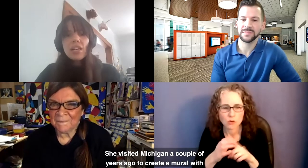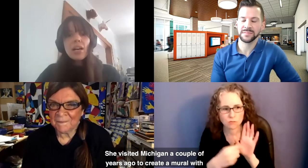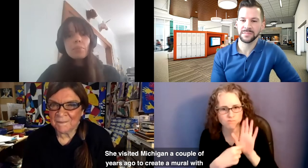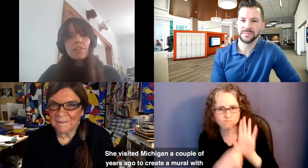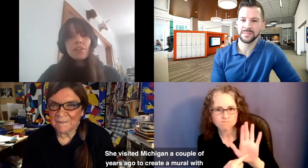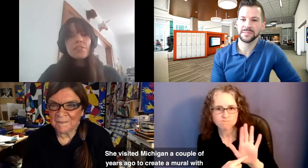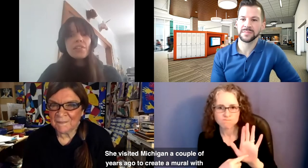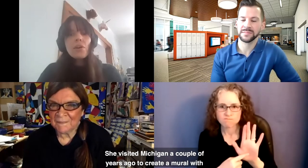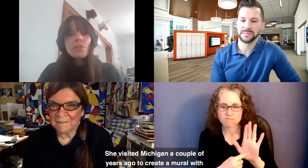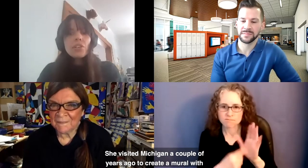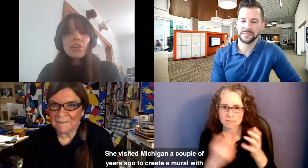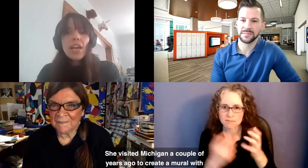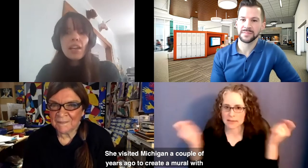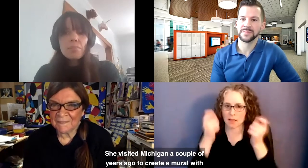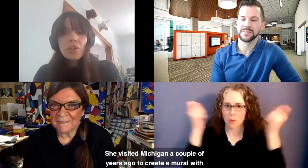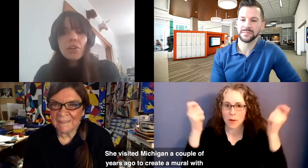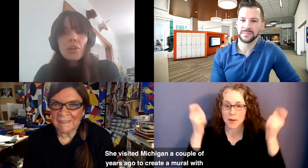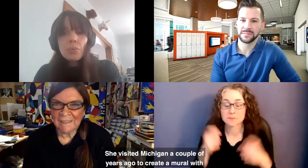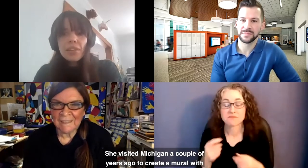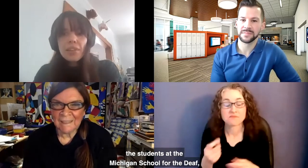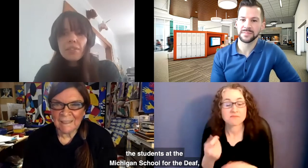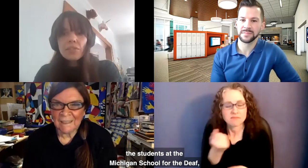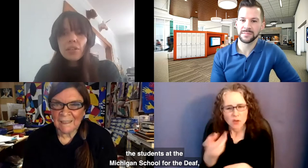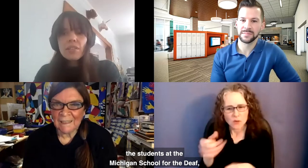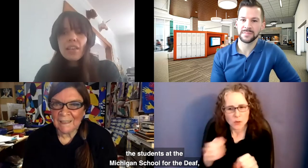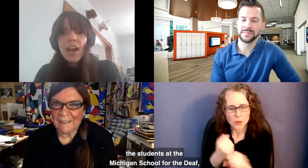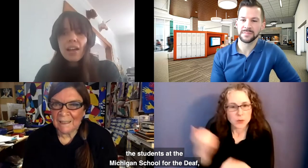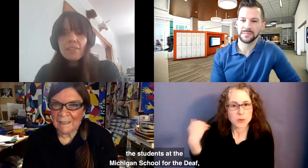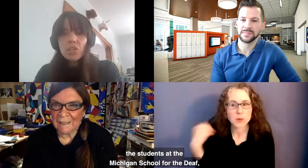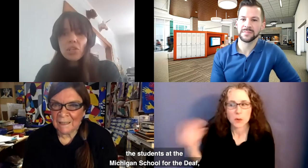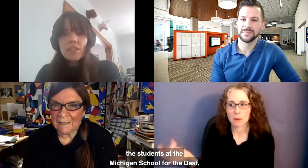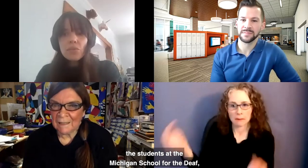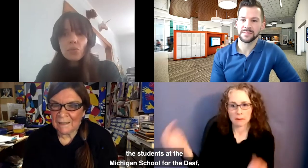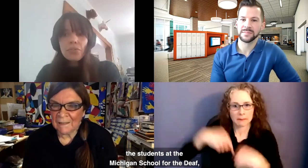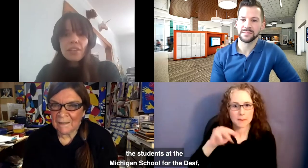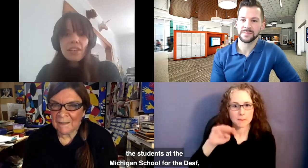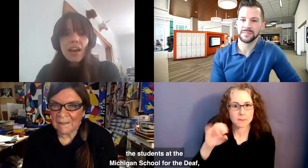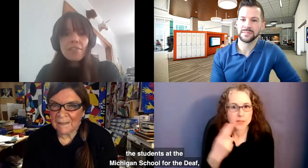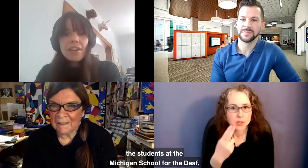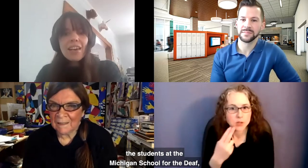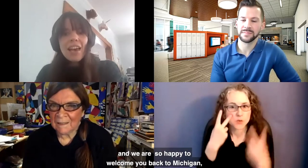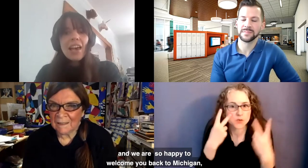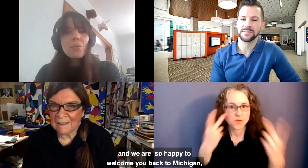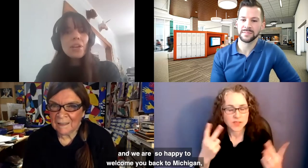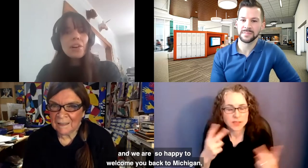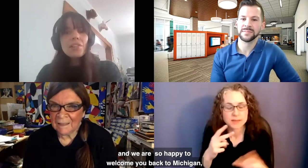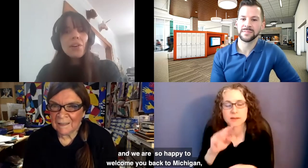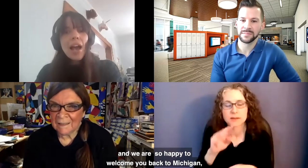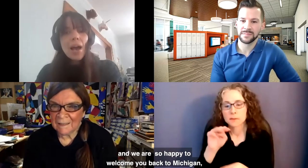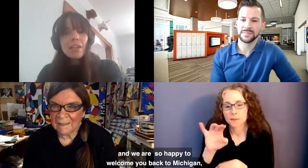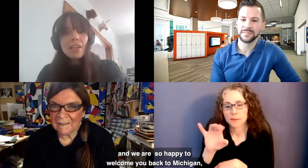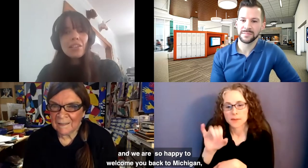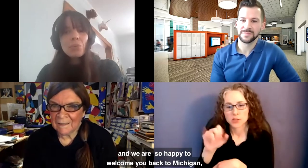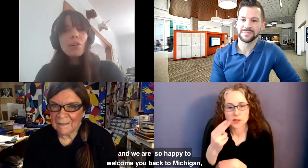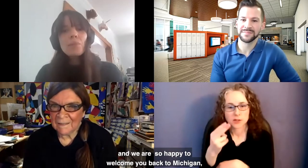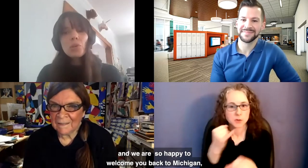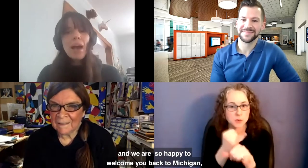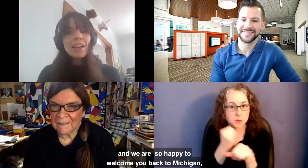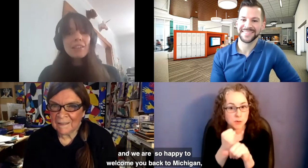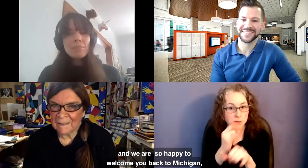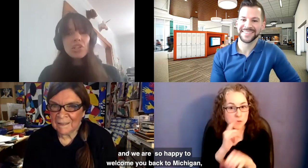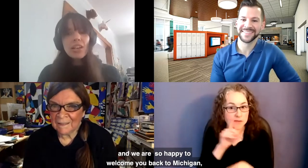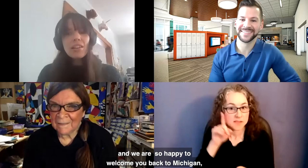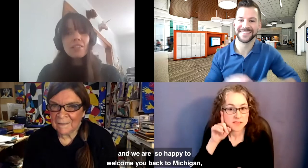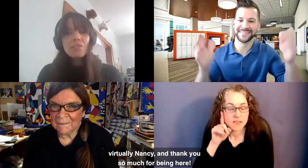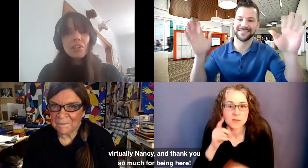Michigan a couple of years ago to create a mural with the students at the Michigan School for the Deaf. And we are so happy to welcome you